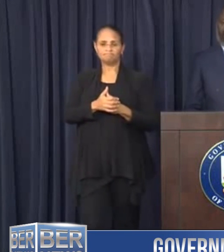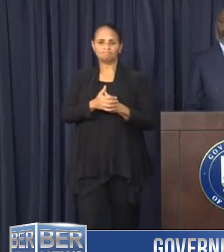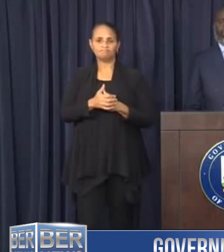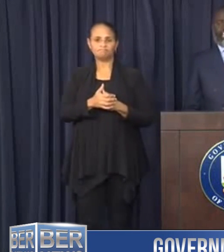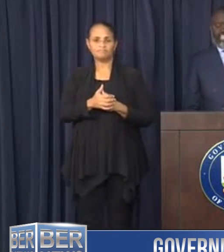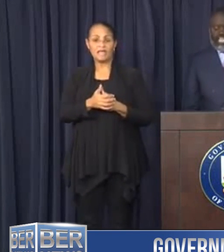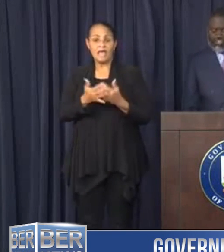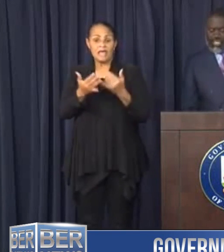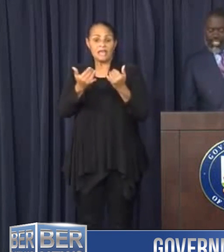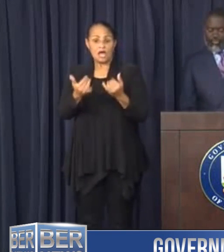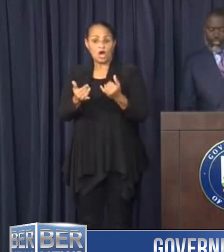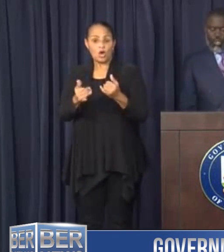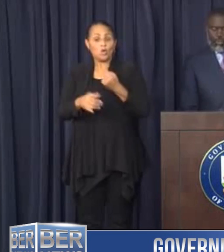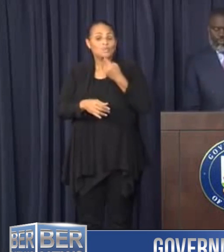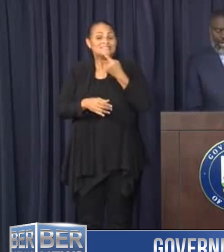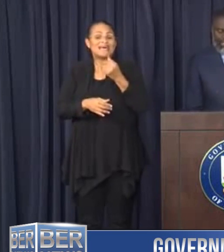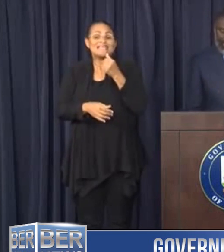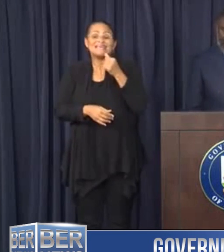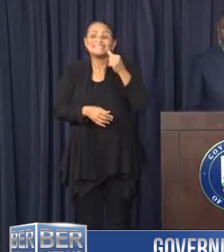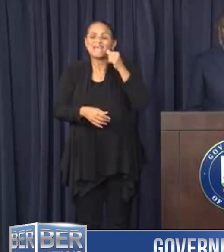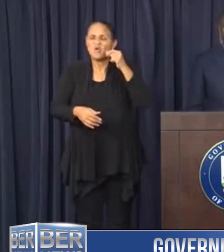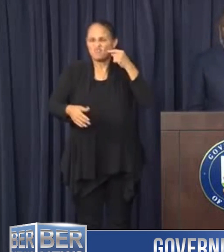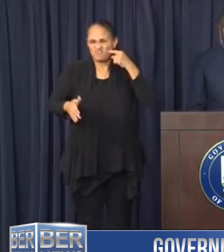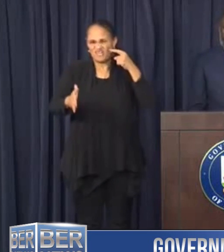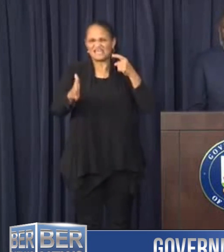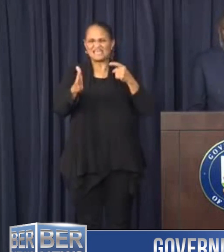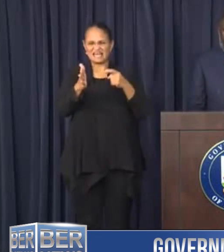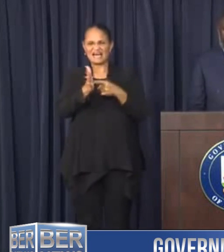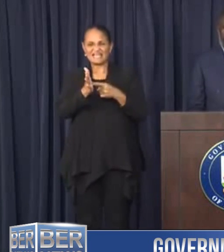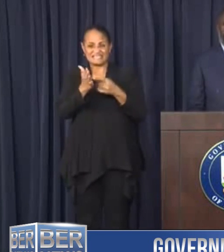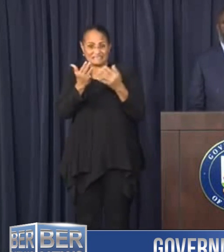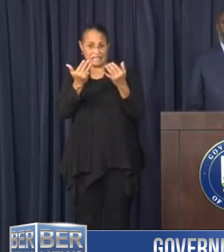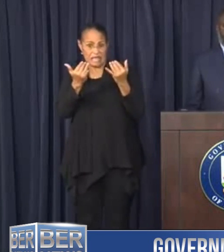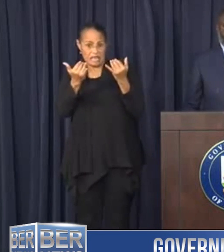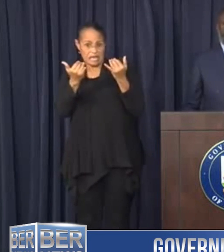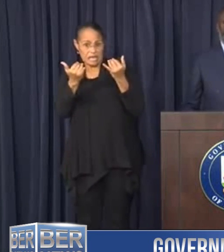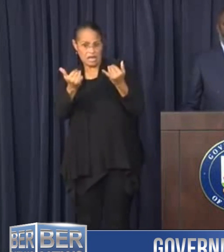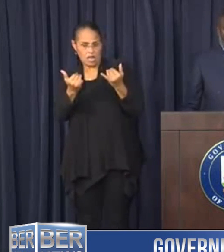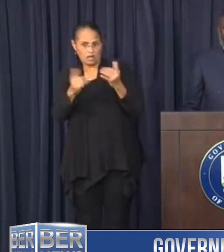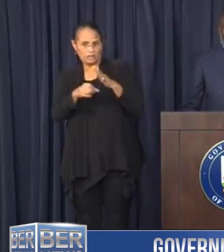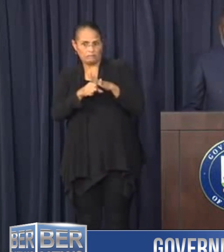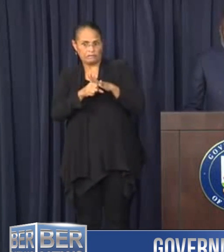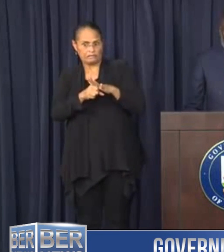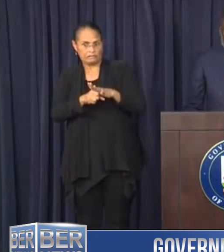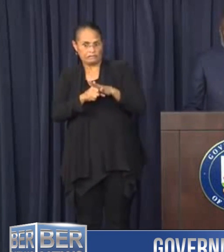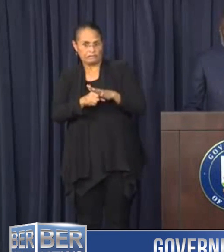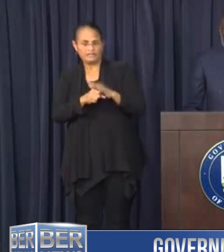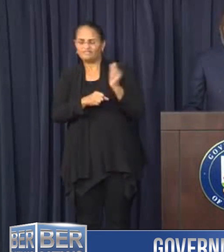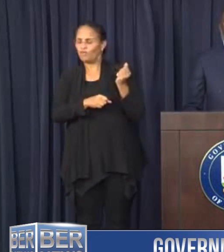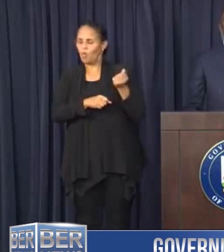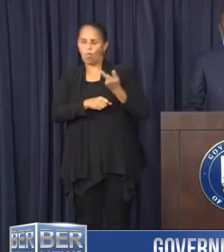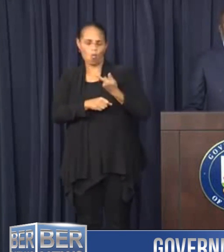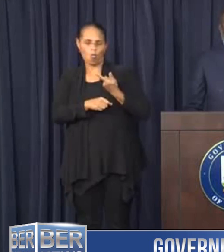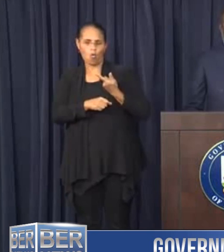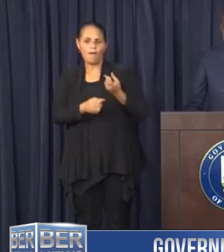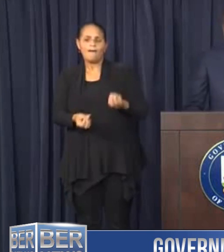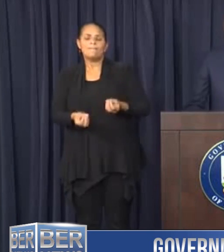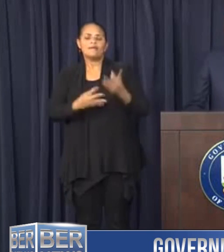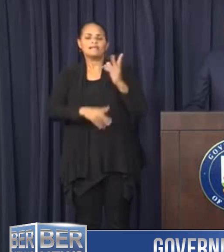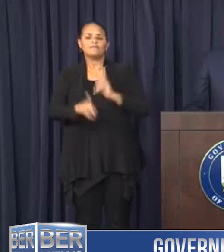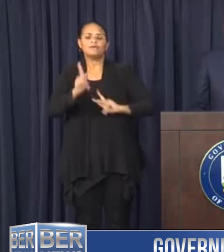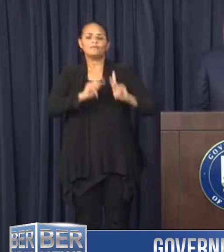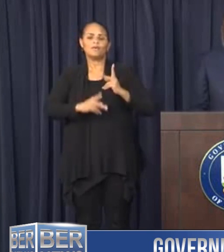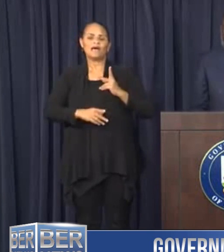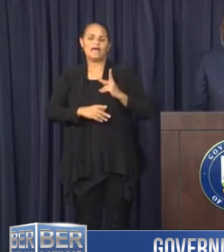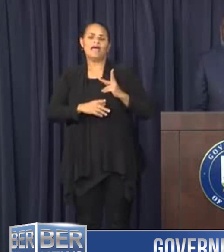As we said yesterday, we recognize that this time can be a stressful time for all and that many people are